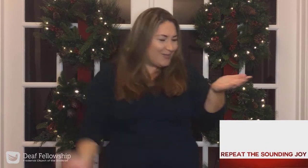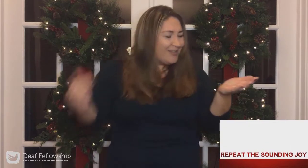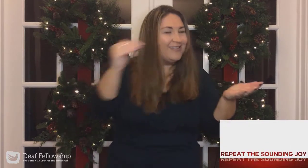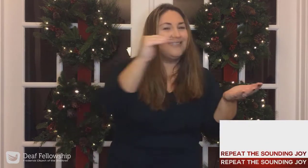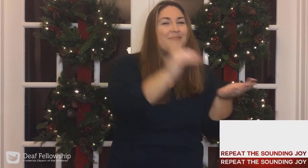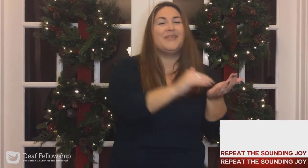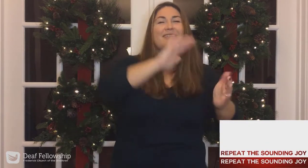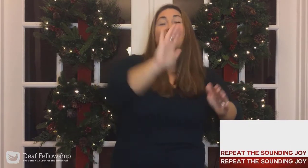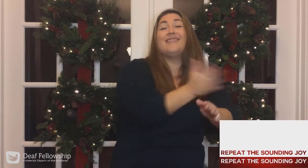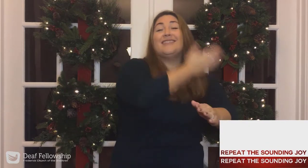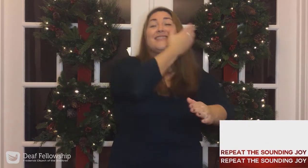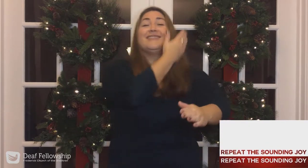Repeat the